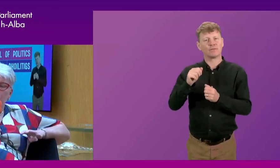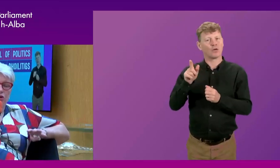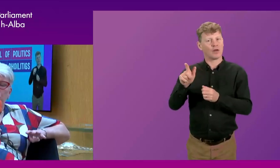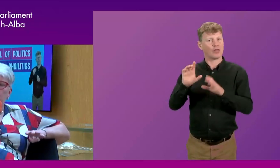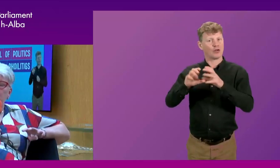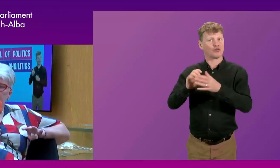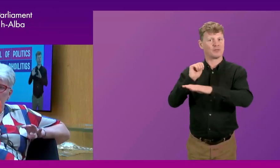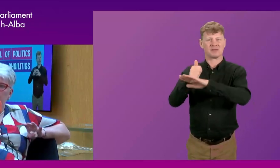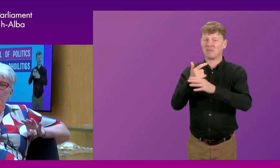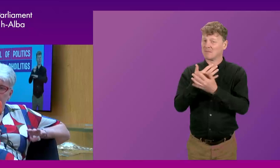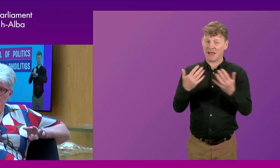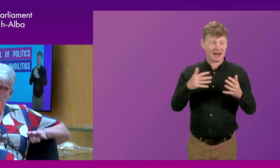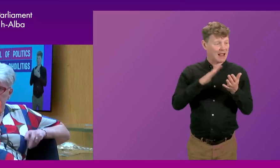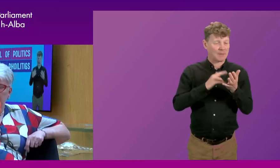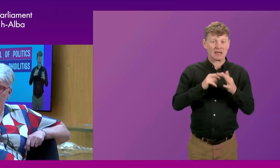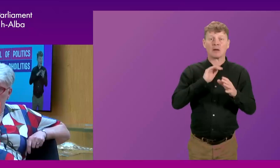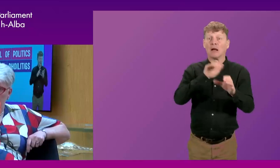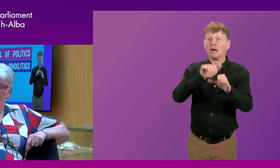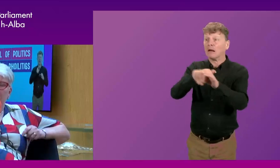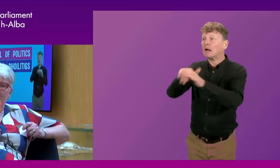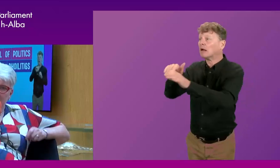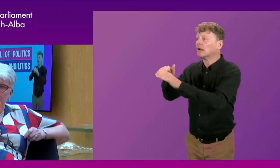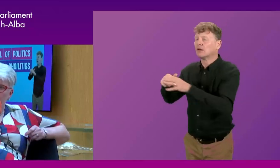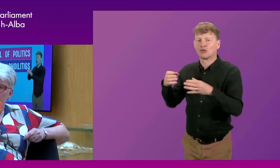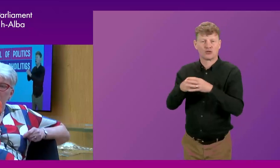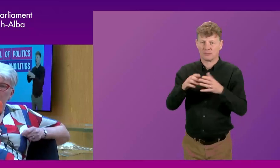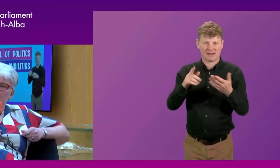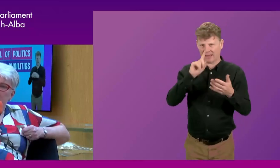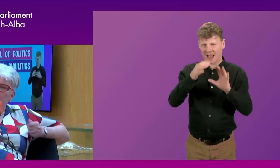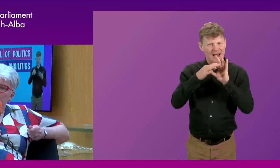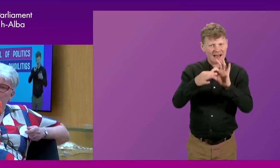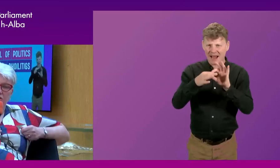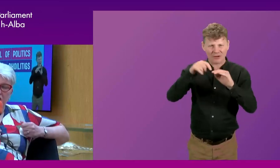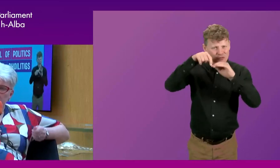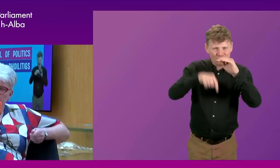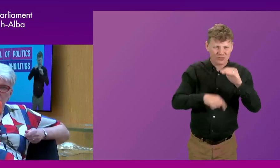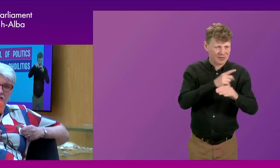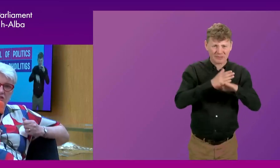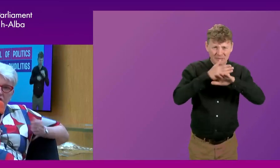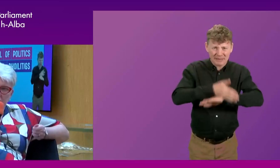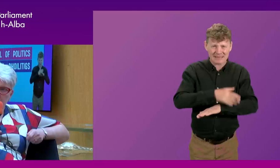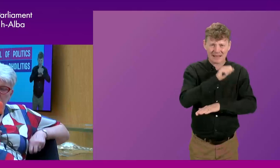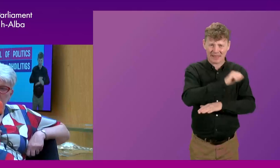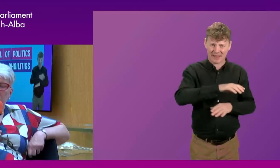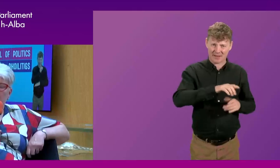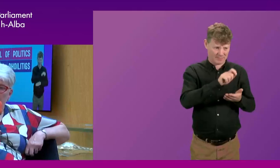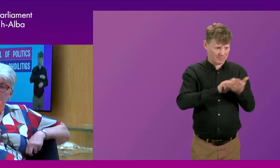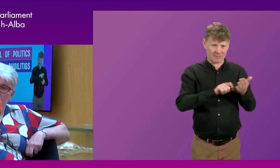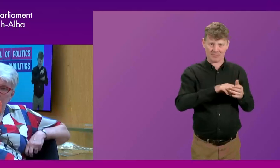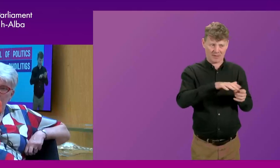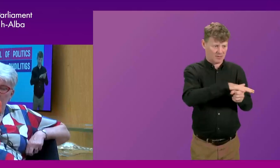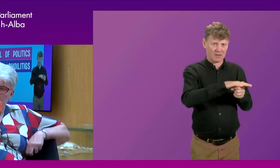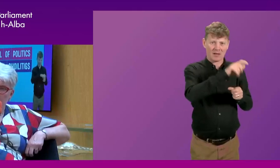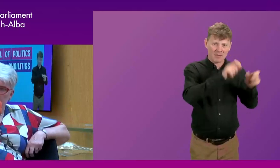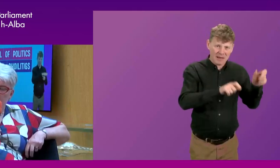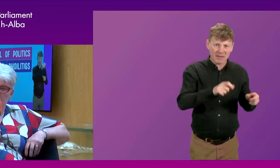names on more groups than they can possibly engage with. And given how busy they already are with their constituencies and their committees, I